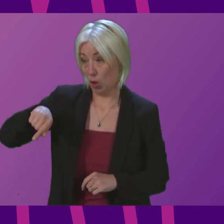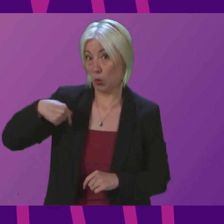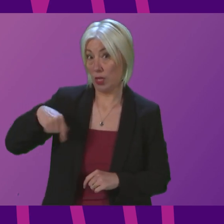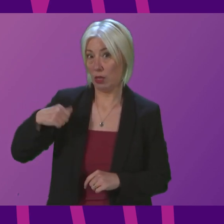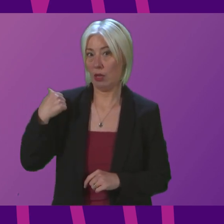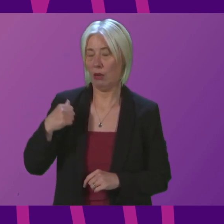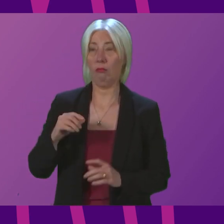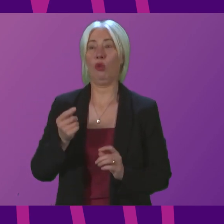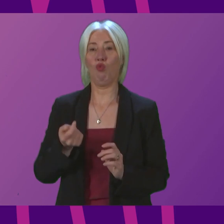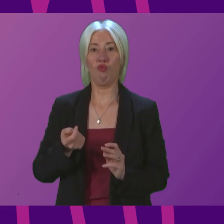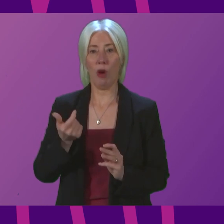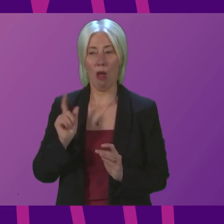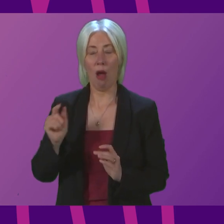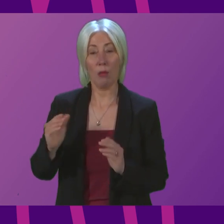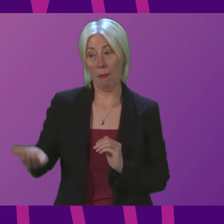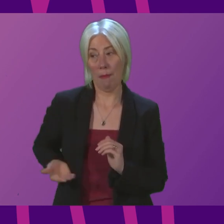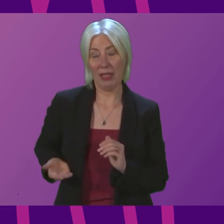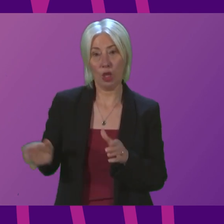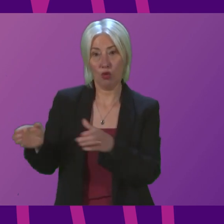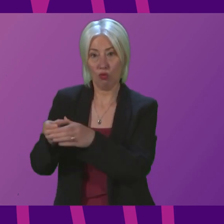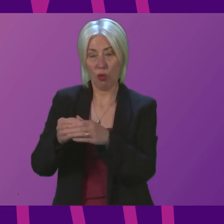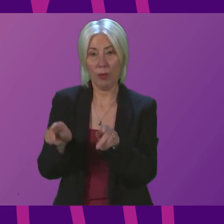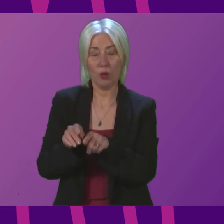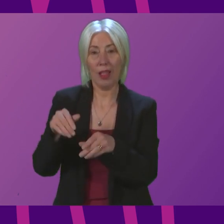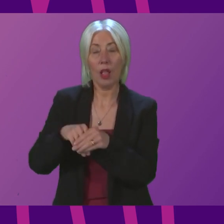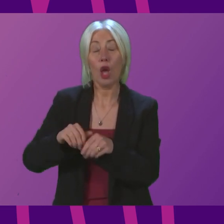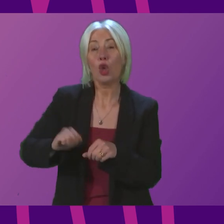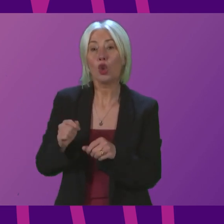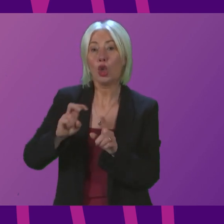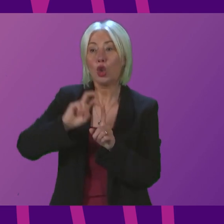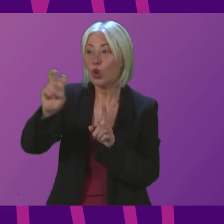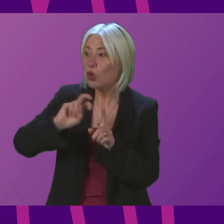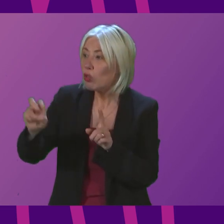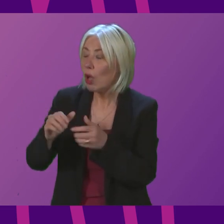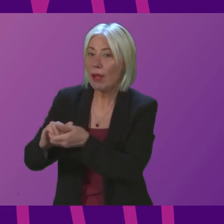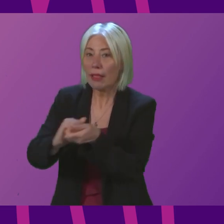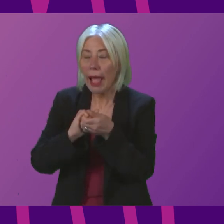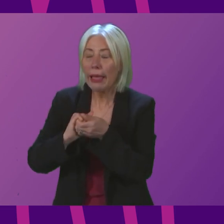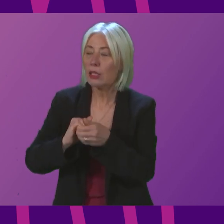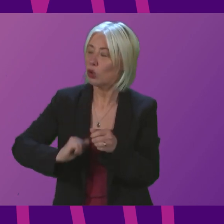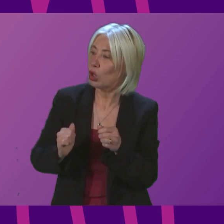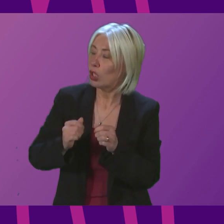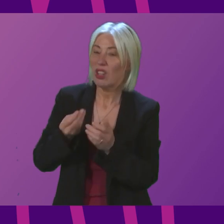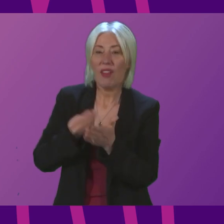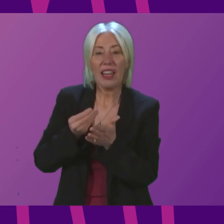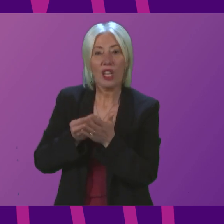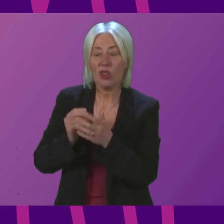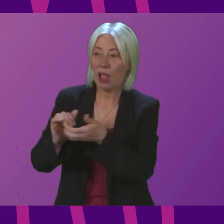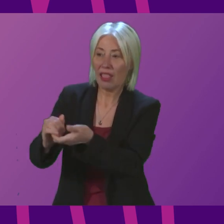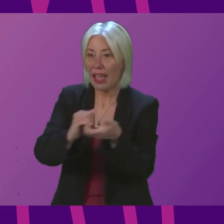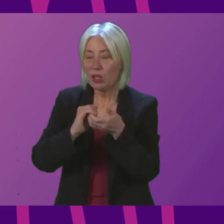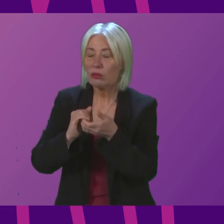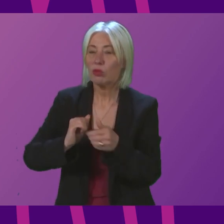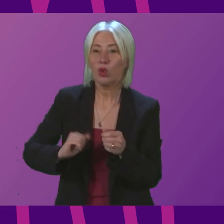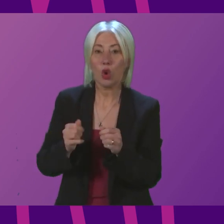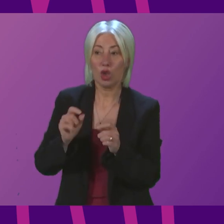Officer in a rear move business groups including the Scottish Tourism Alliance the Scottish Financial Enterprise the Scottish Chamber of Commerce